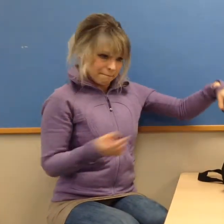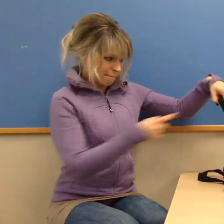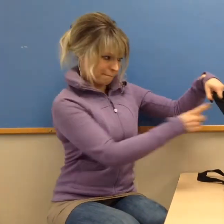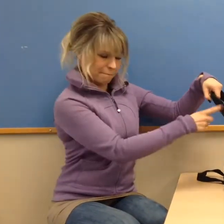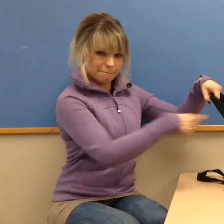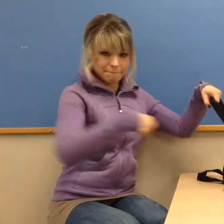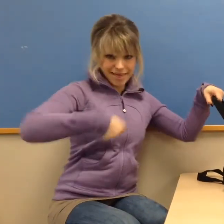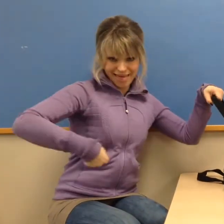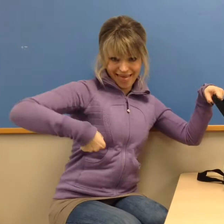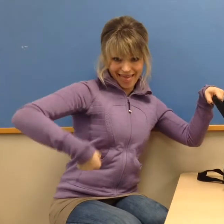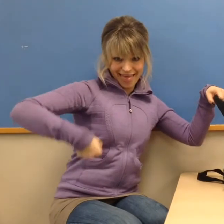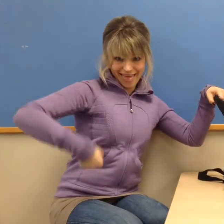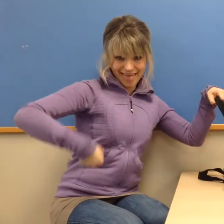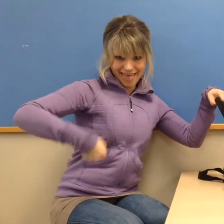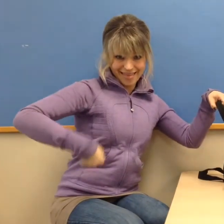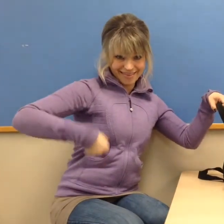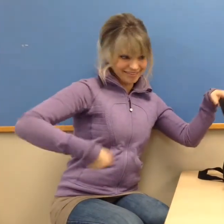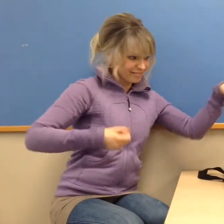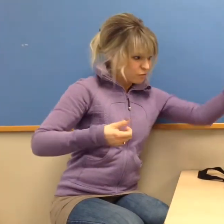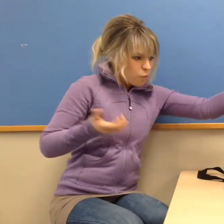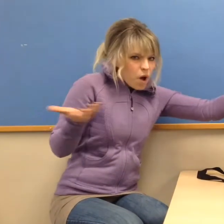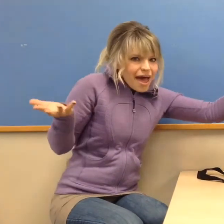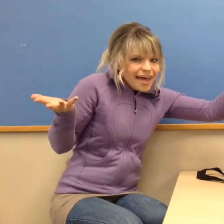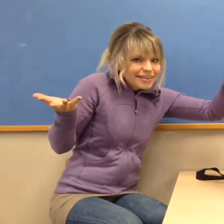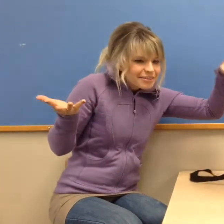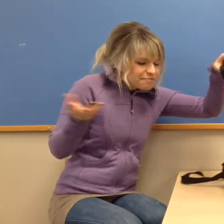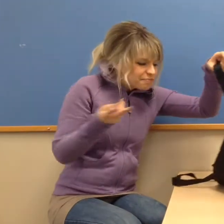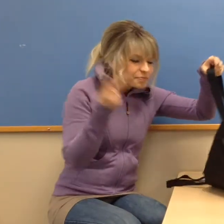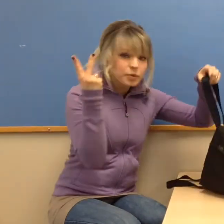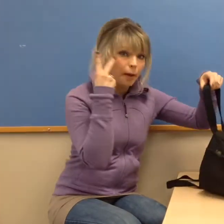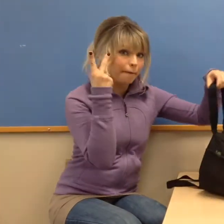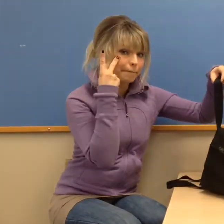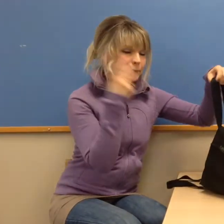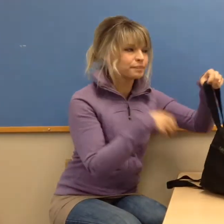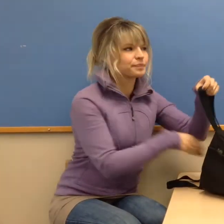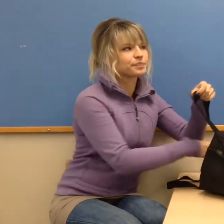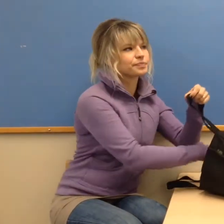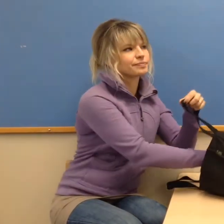Bag. What? Let's see.